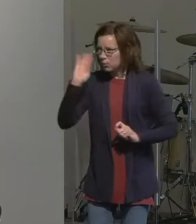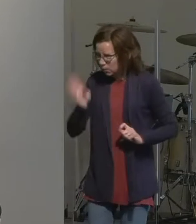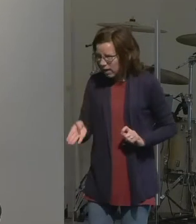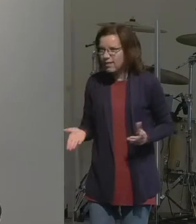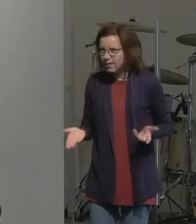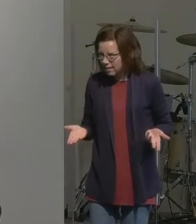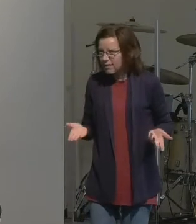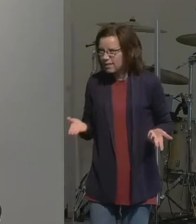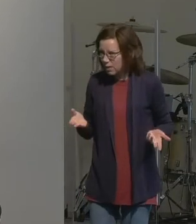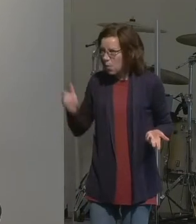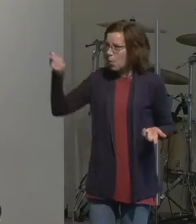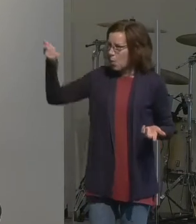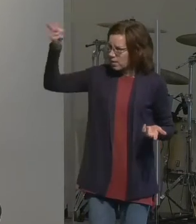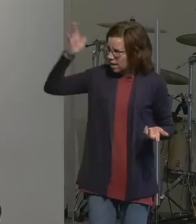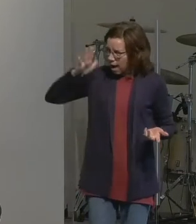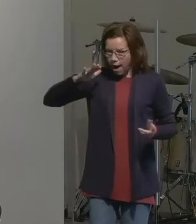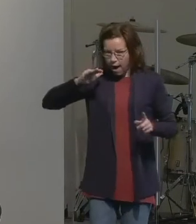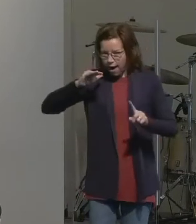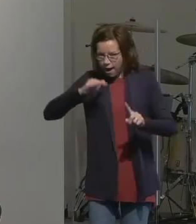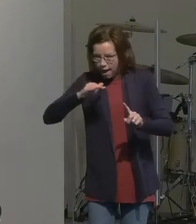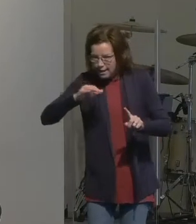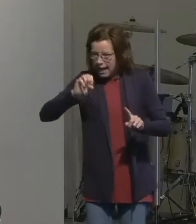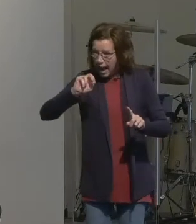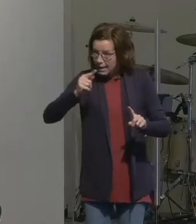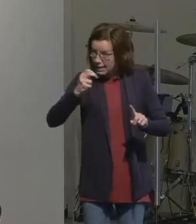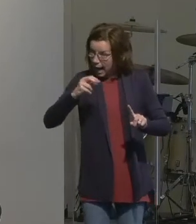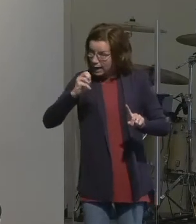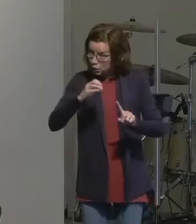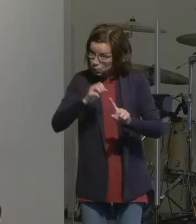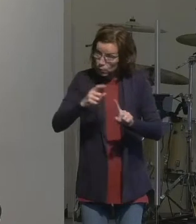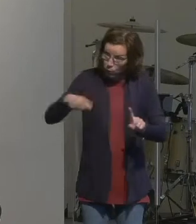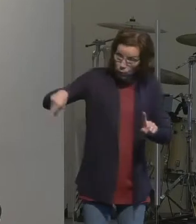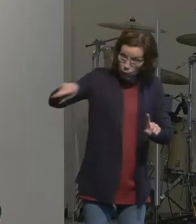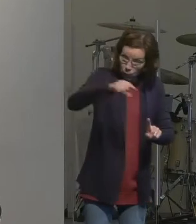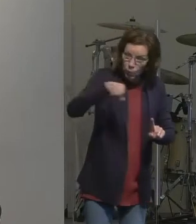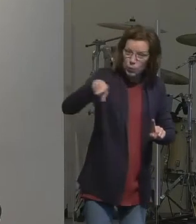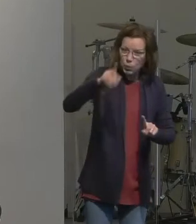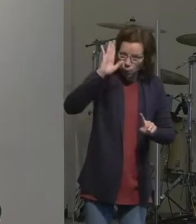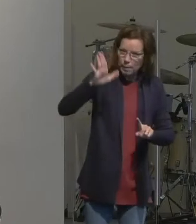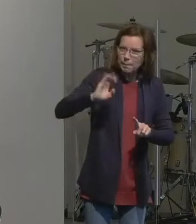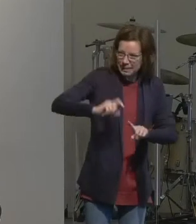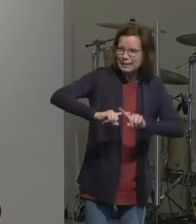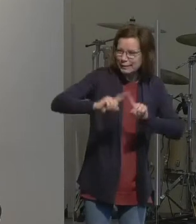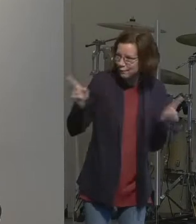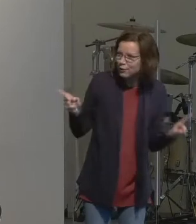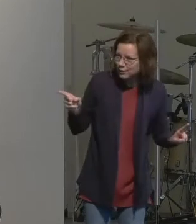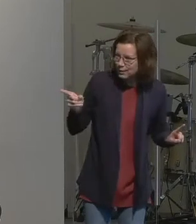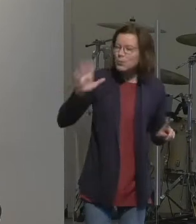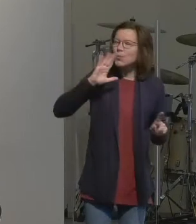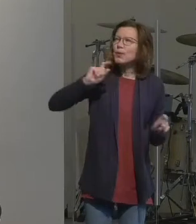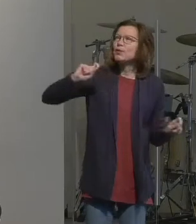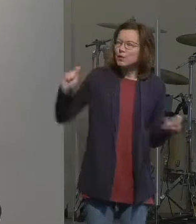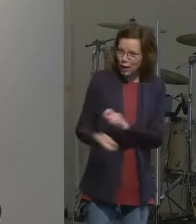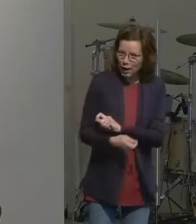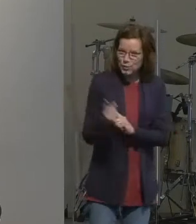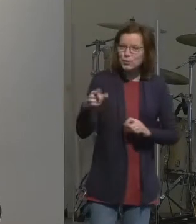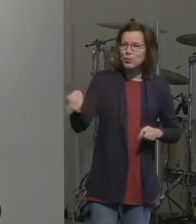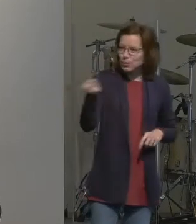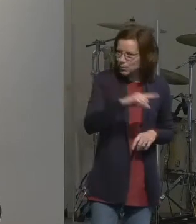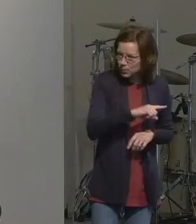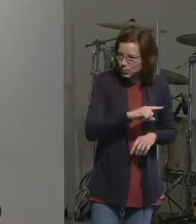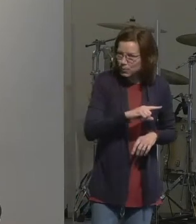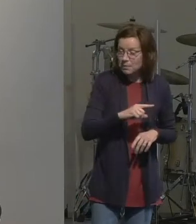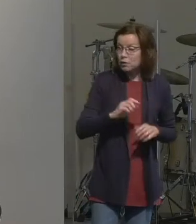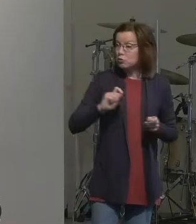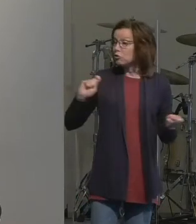When God engages you, he does not leave you where he found you. That sometimes means location.